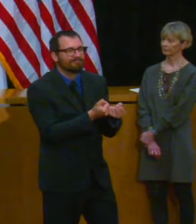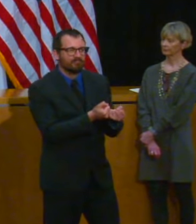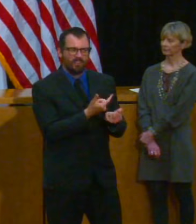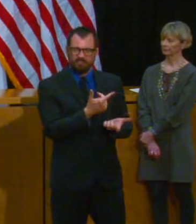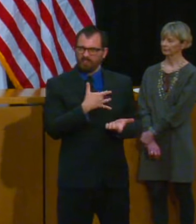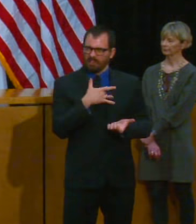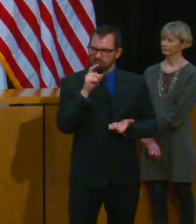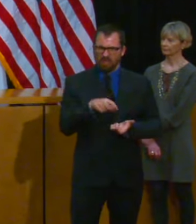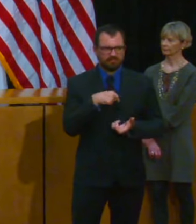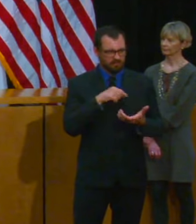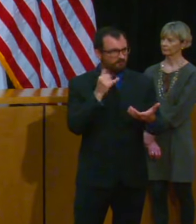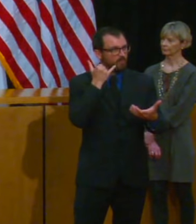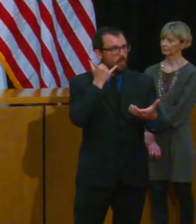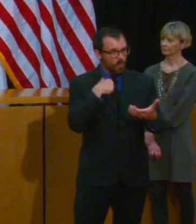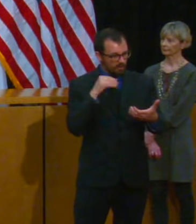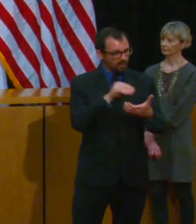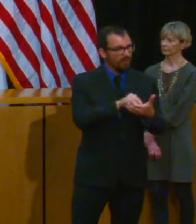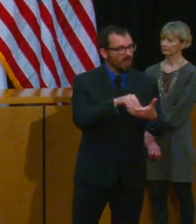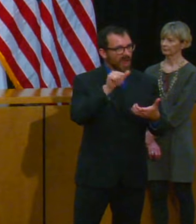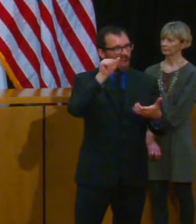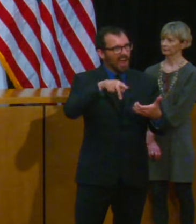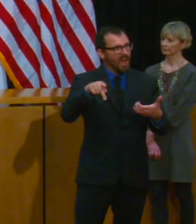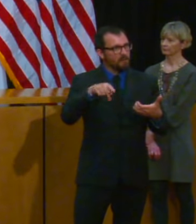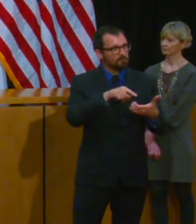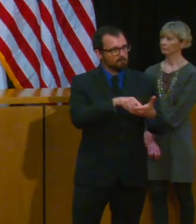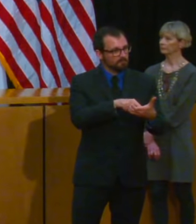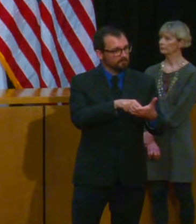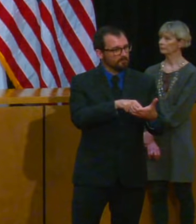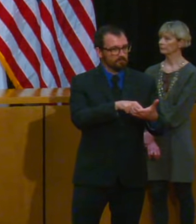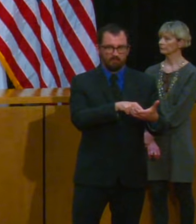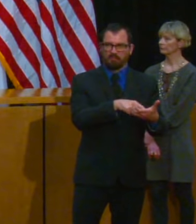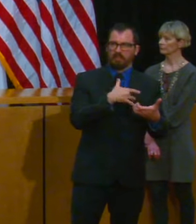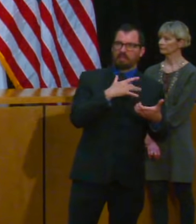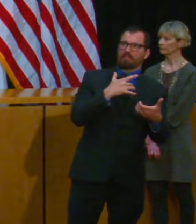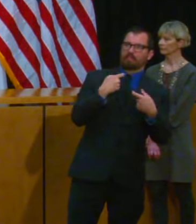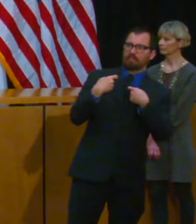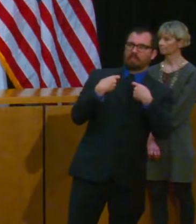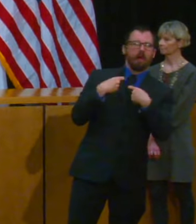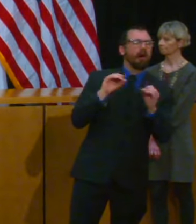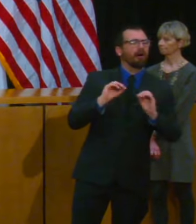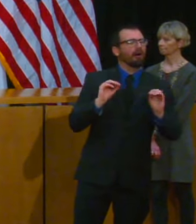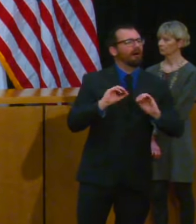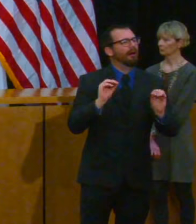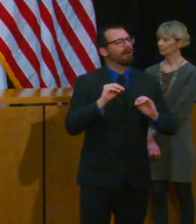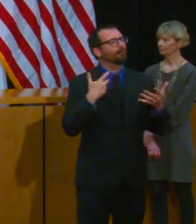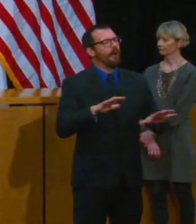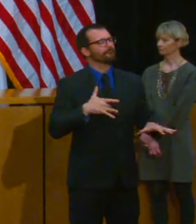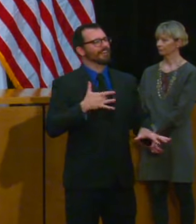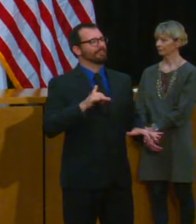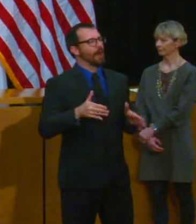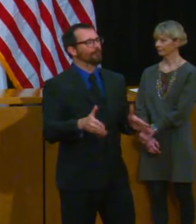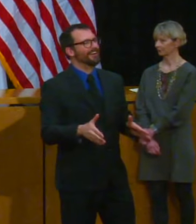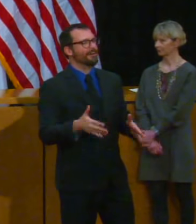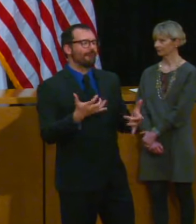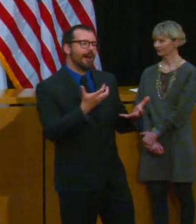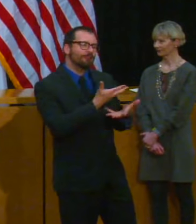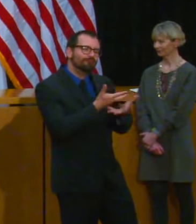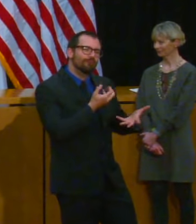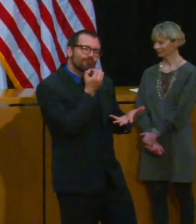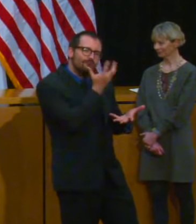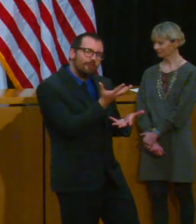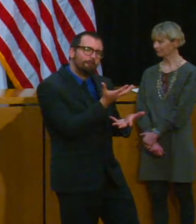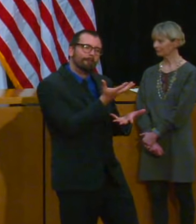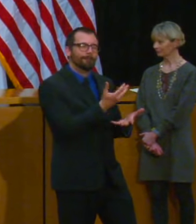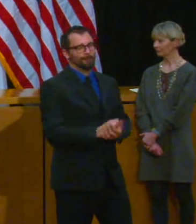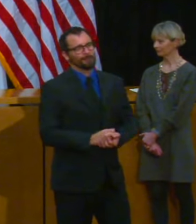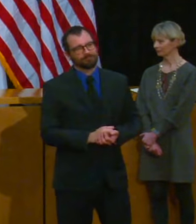you said that's really key to getting us back on track in